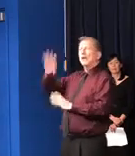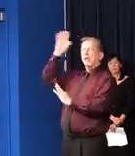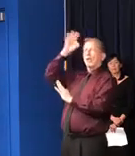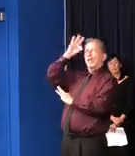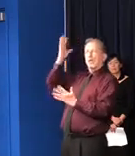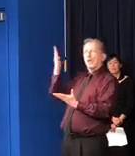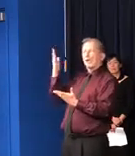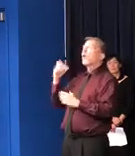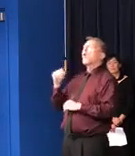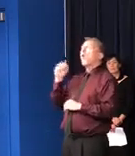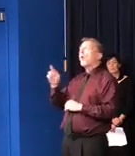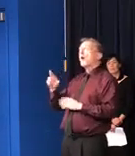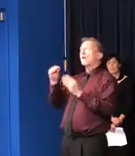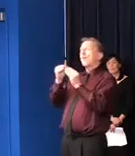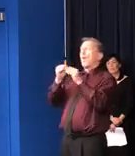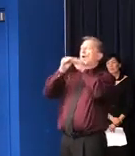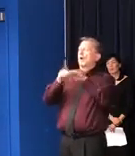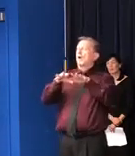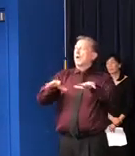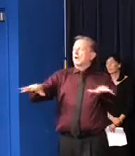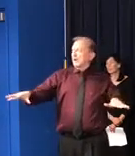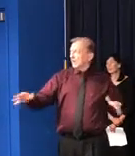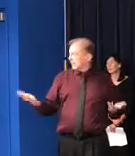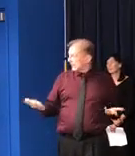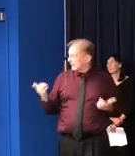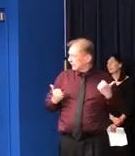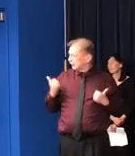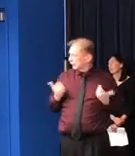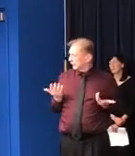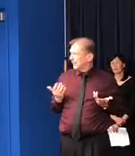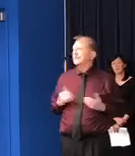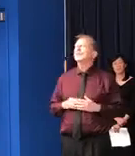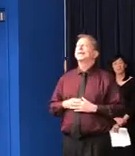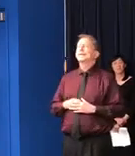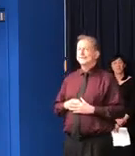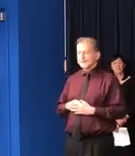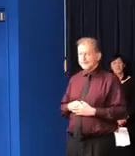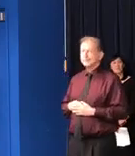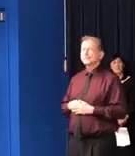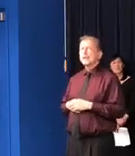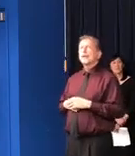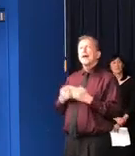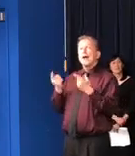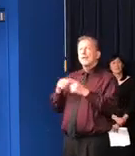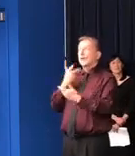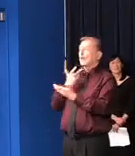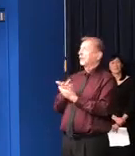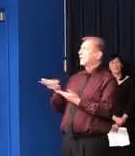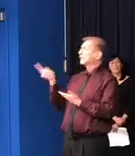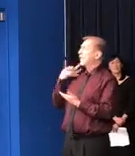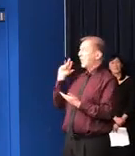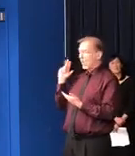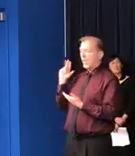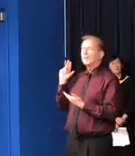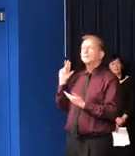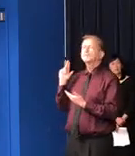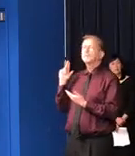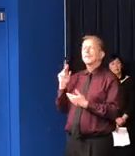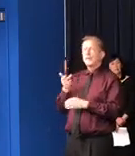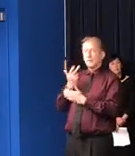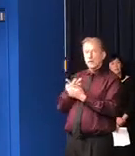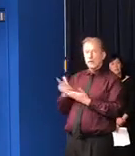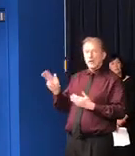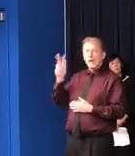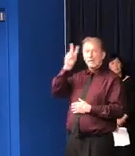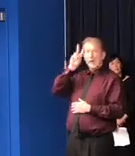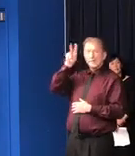Dr. Zika's answer, and then to your question. You may remember that about three weeks ago, maybe a little more, the Vice President of